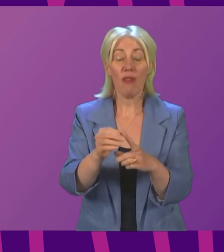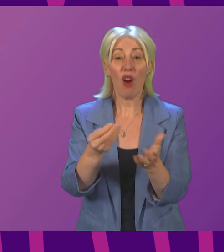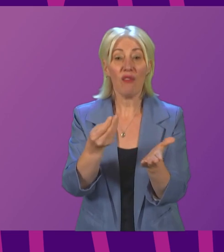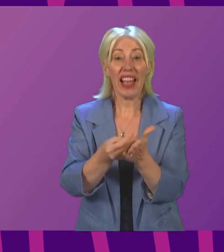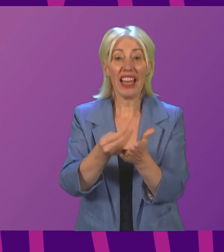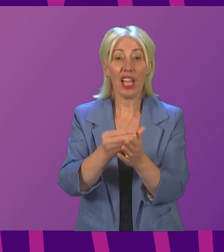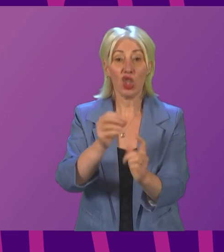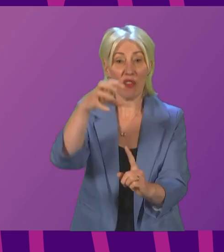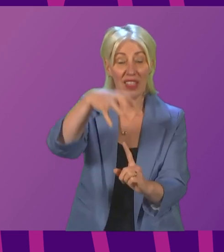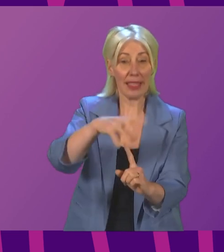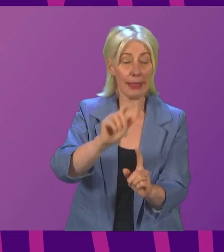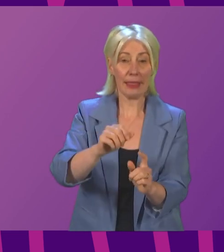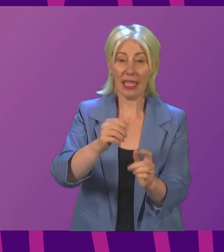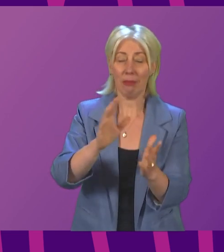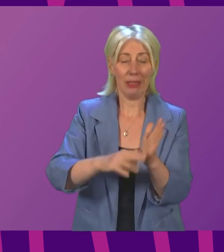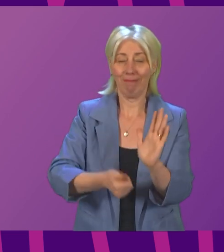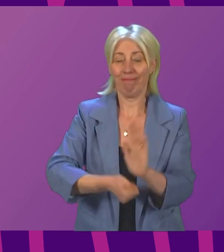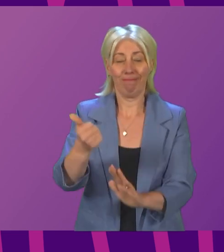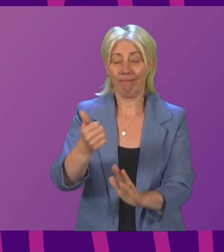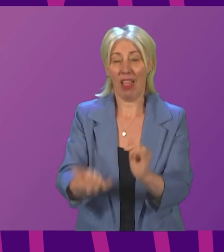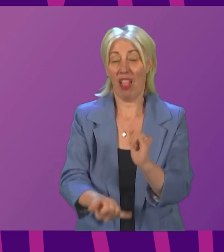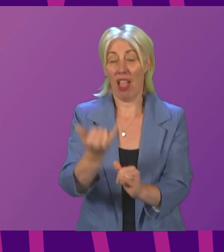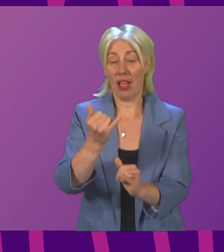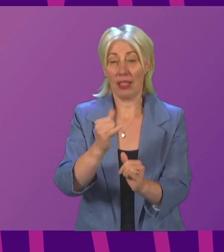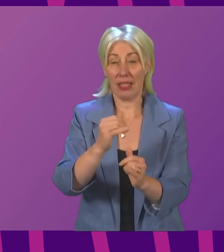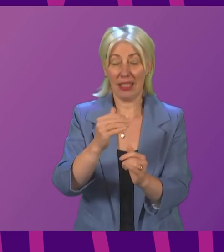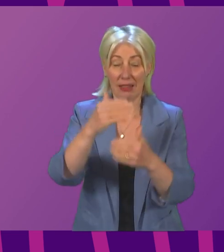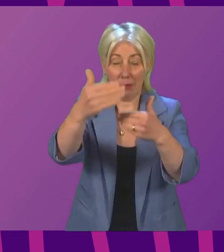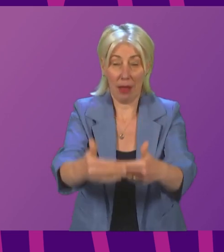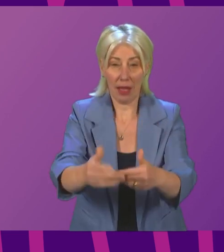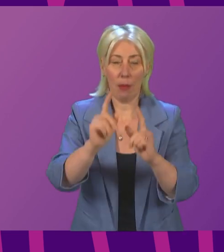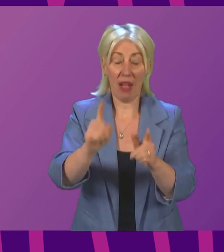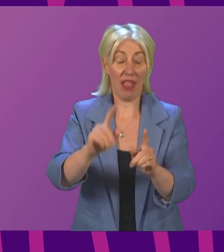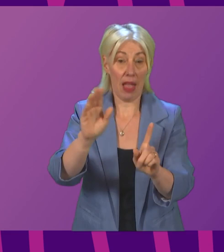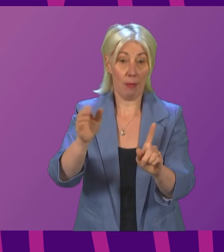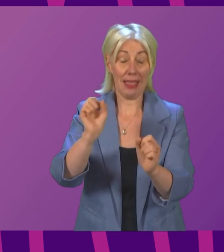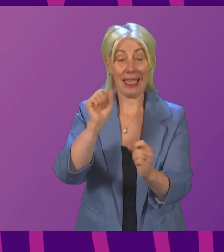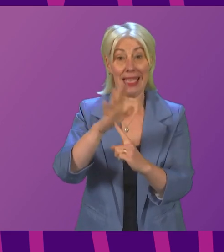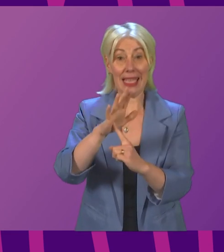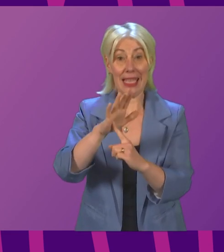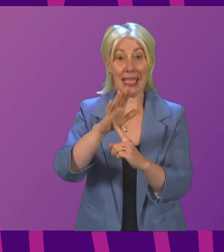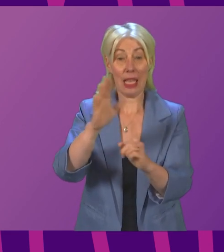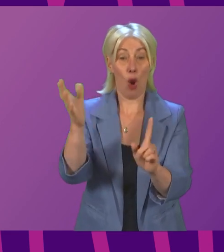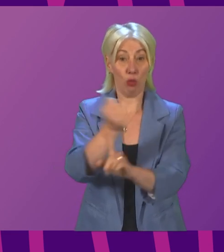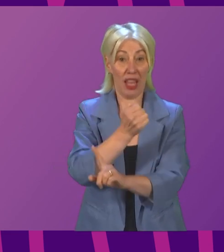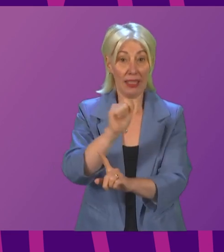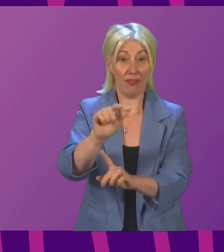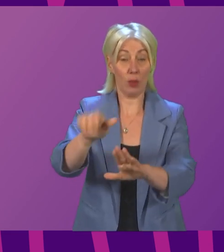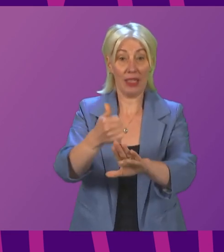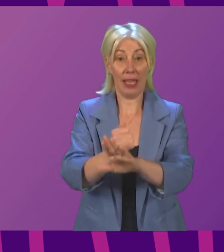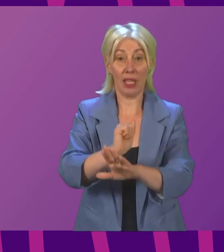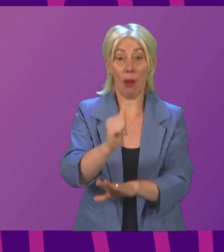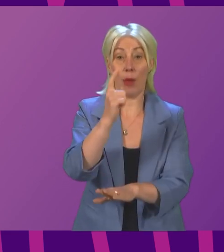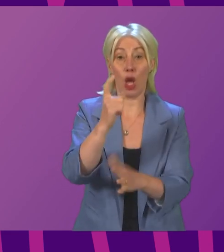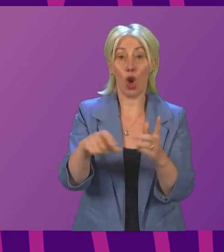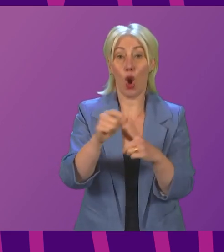was knocked out in the final stages, and I think it's going to be one of the key objectives at COP27 to see that established. So we